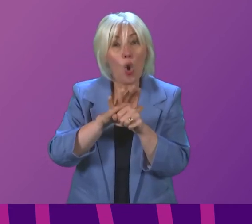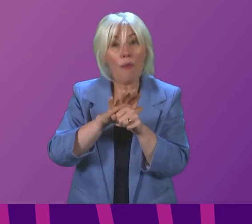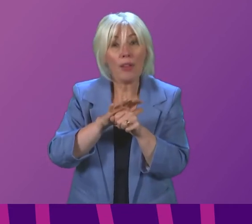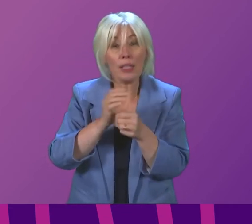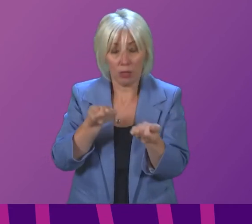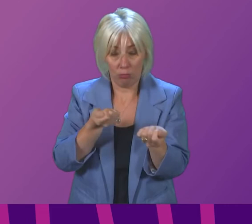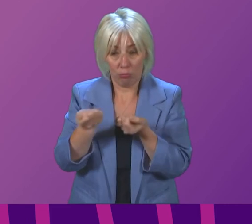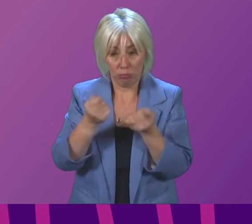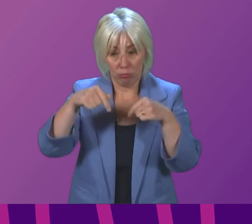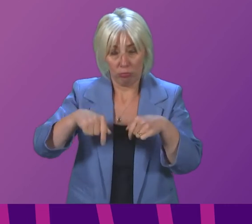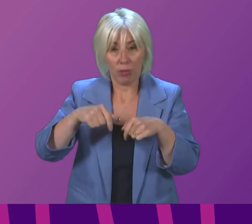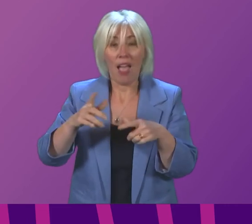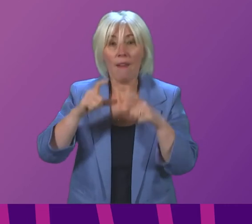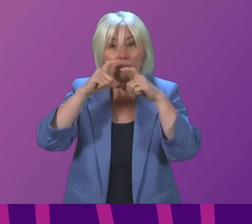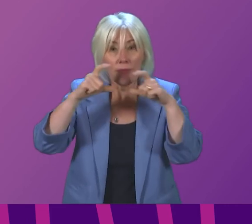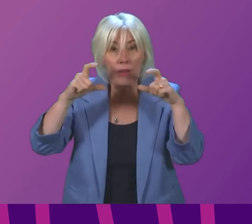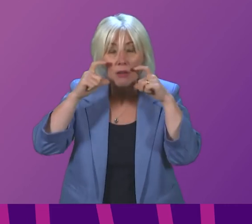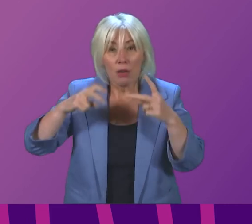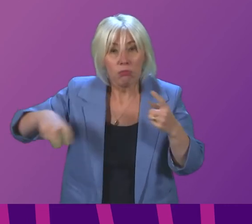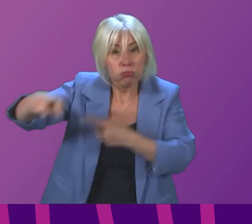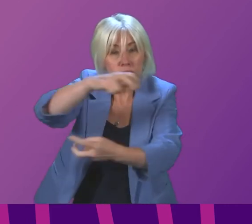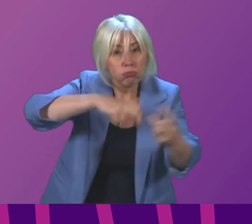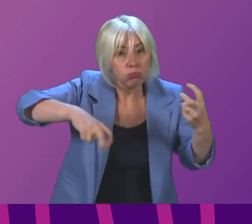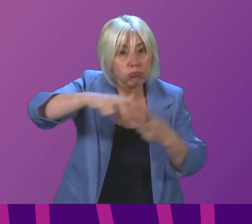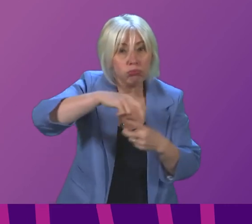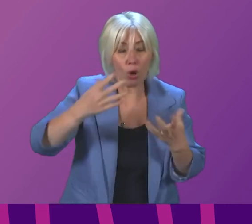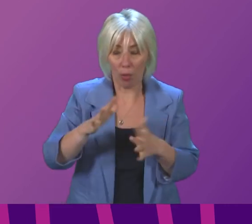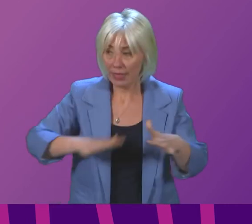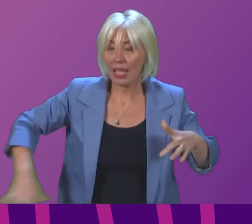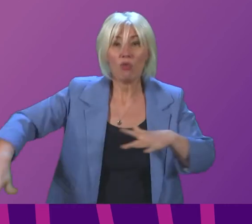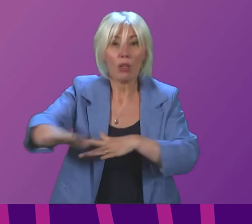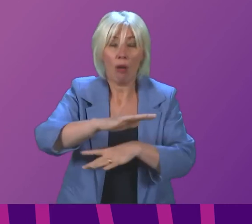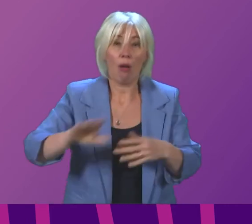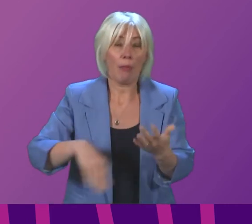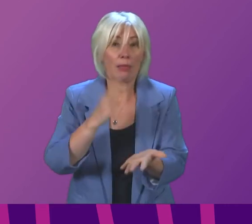coverings should be worn when moving around the Chamber and across the Holyrood campus